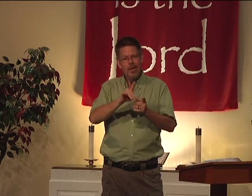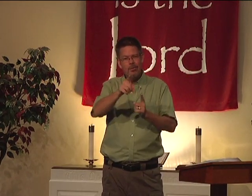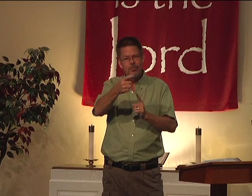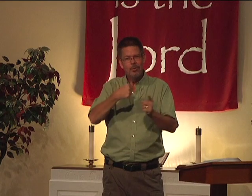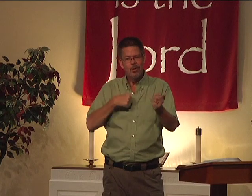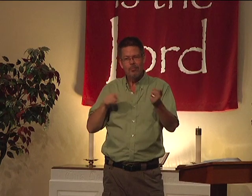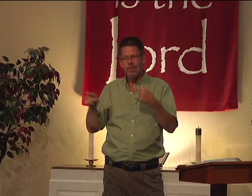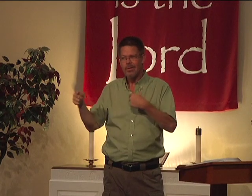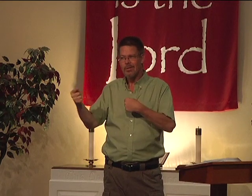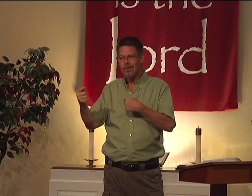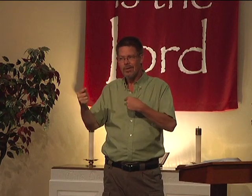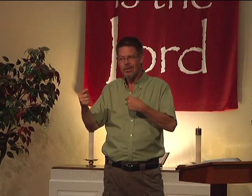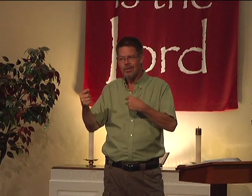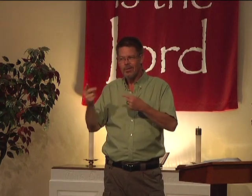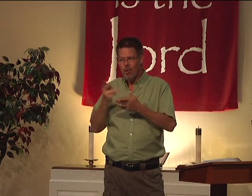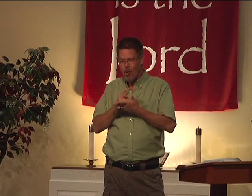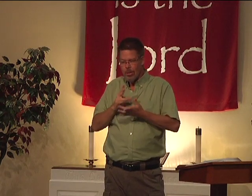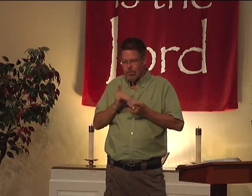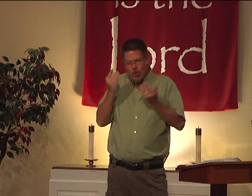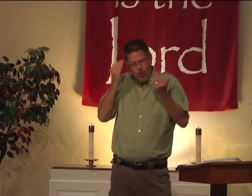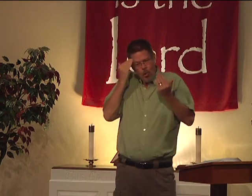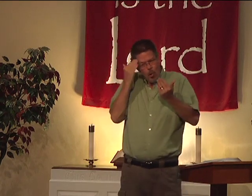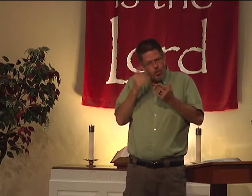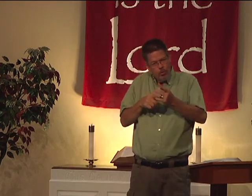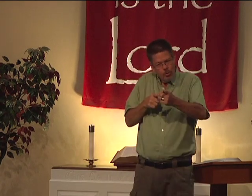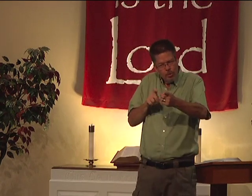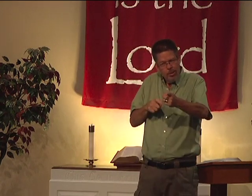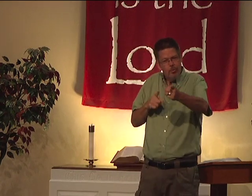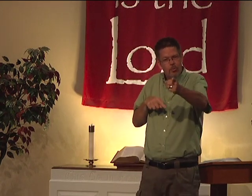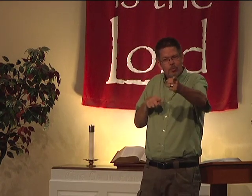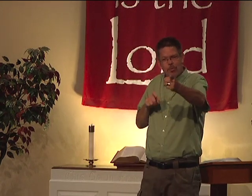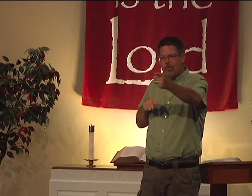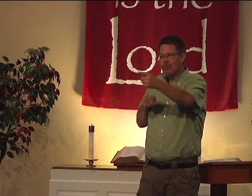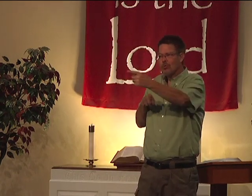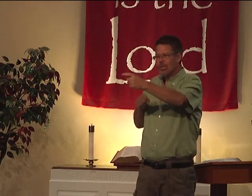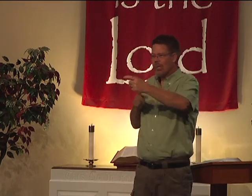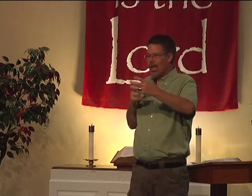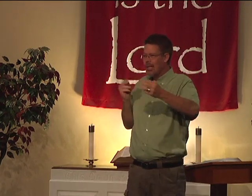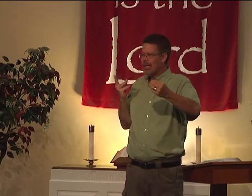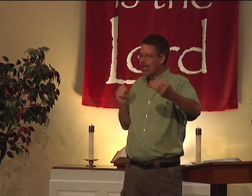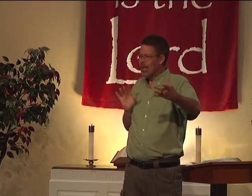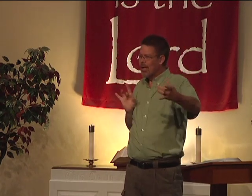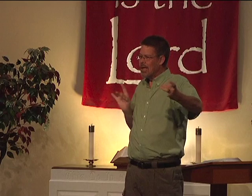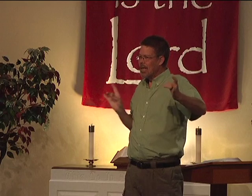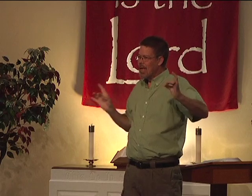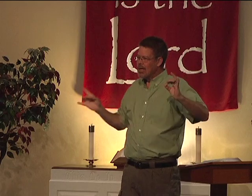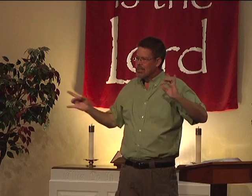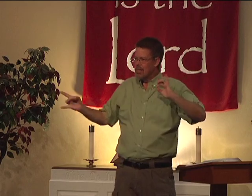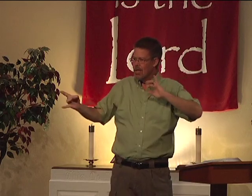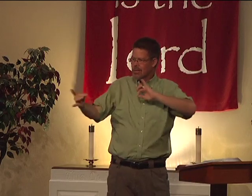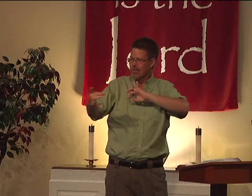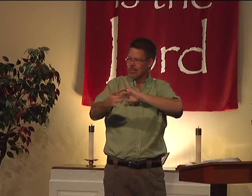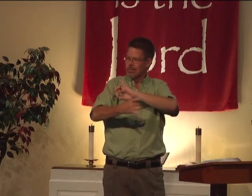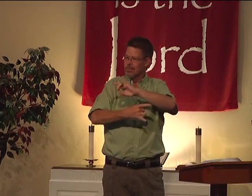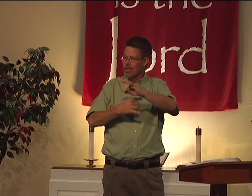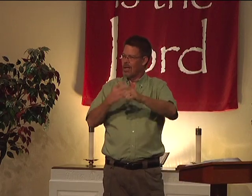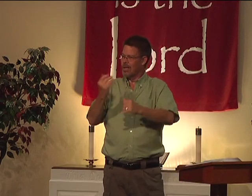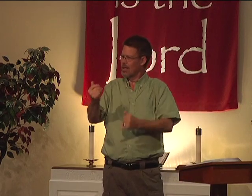The Holy Spirit connects all of us. Through the Holy Spirit, we come to know what you need, what you need, what you need. All those connections